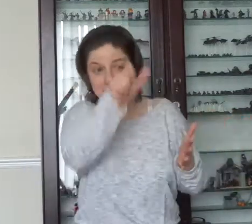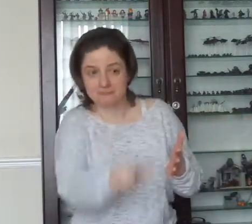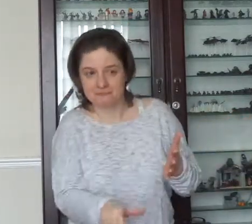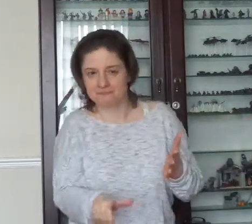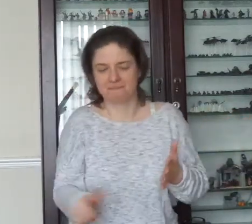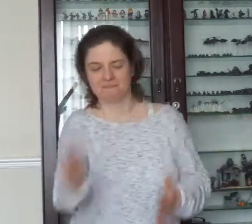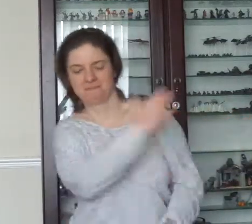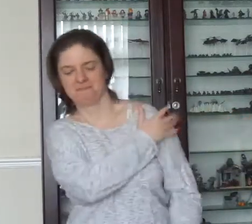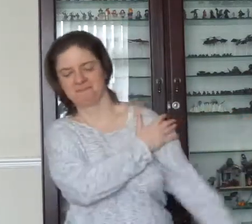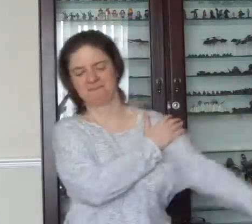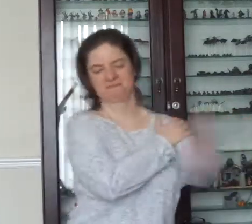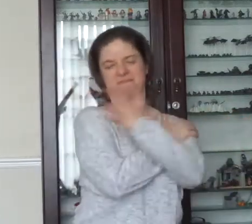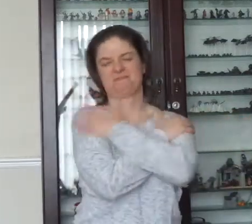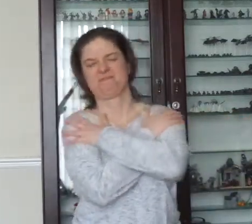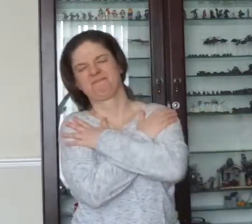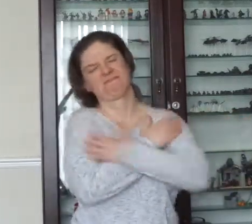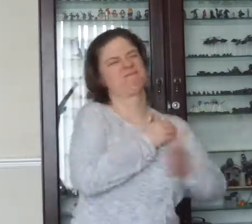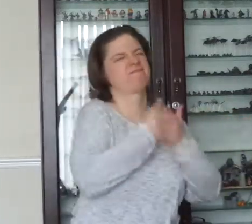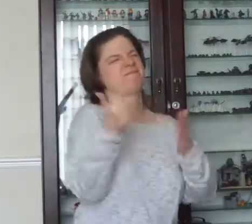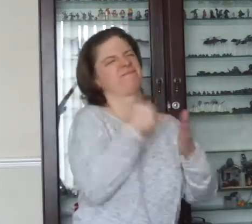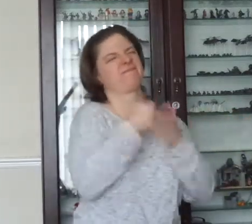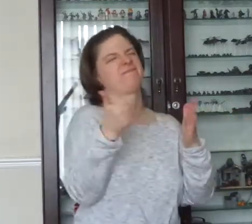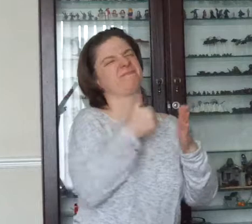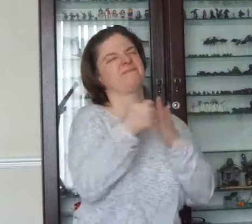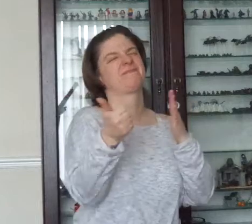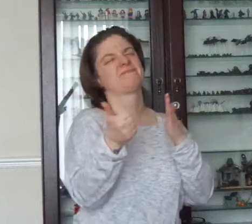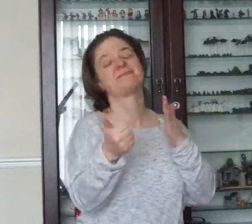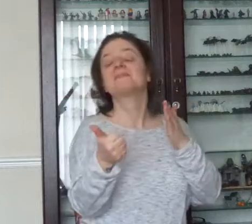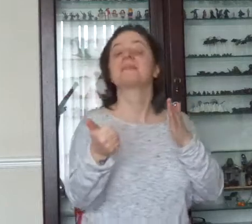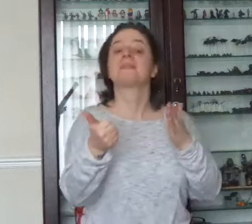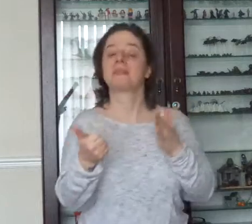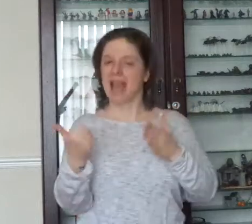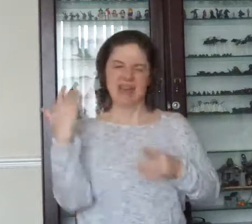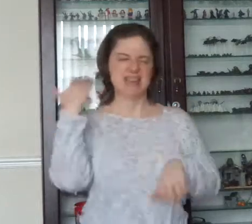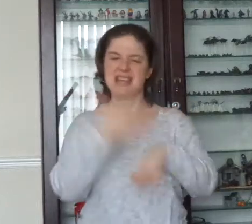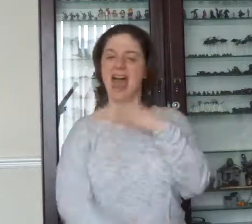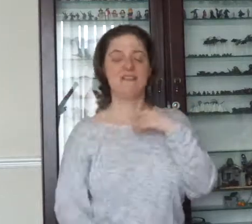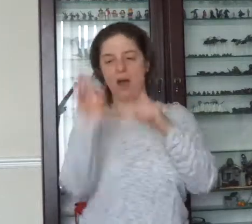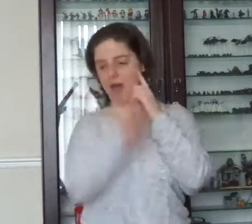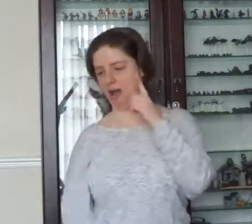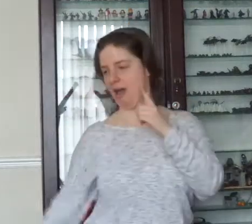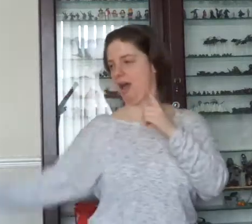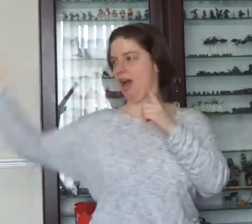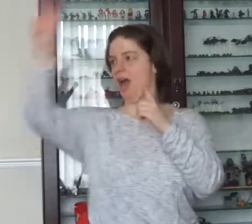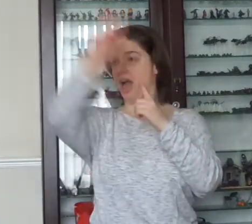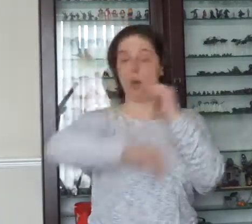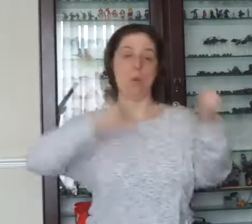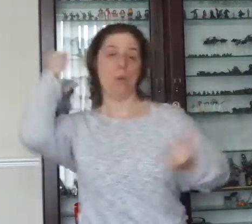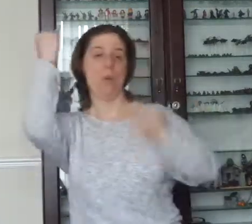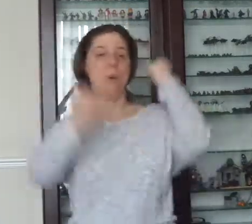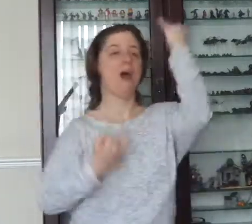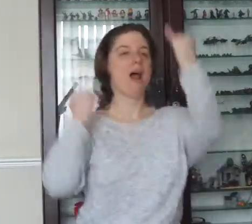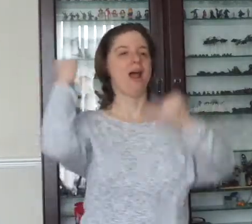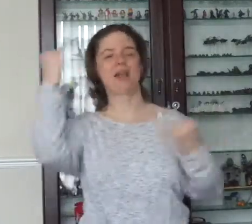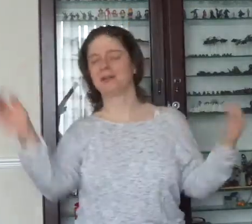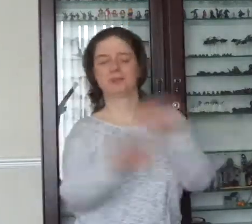me as often times before, I never will play the wild rover no more, and it's